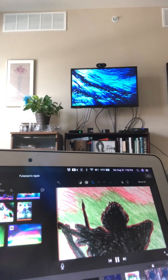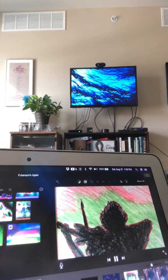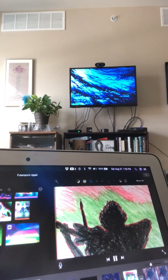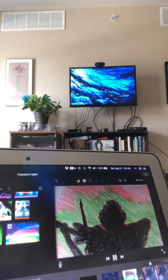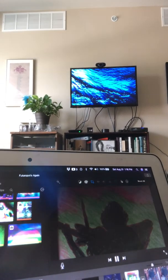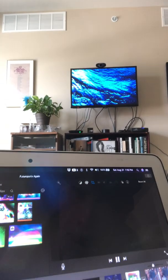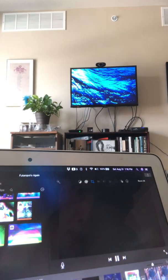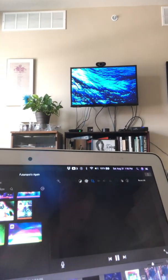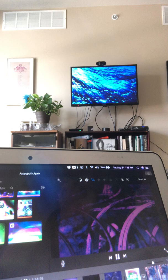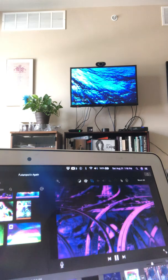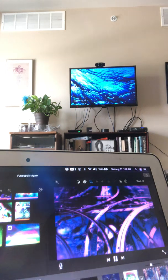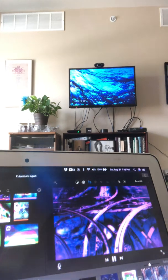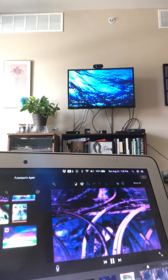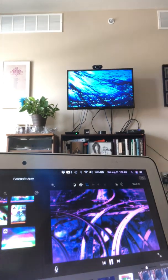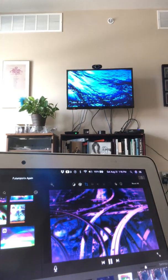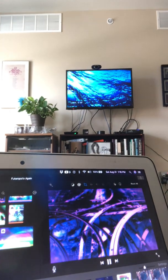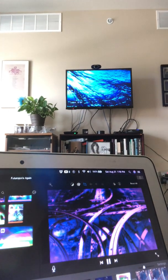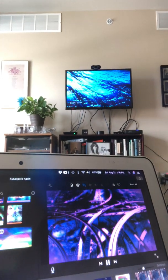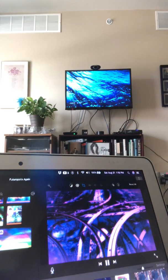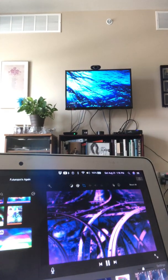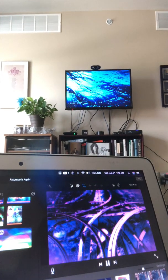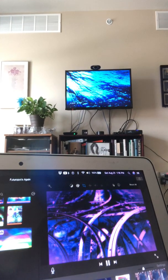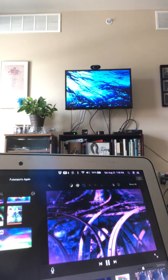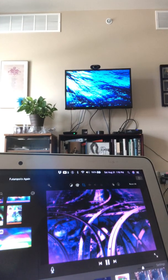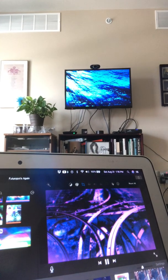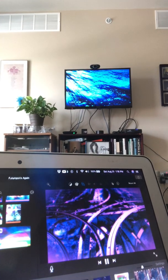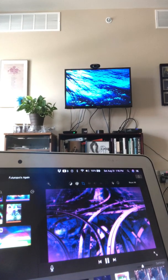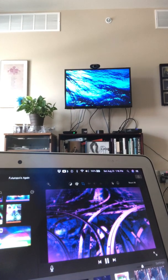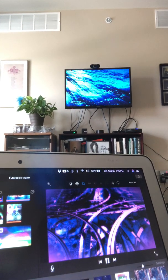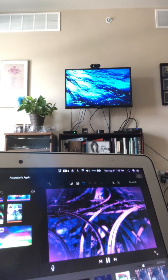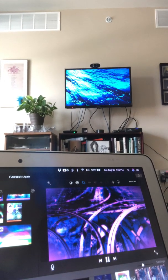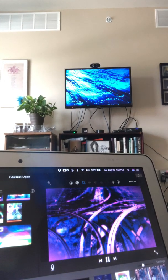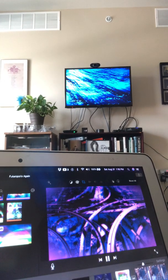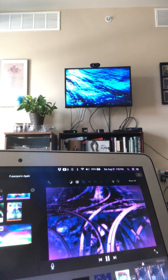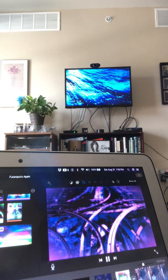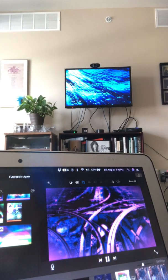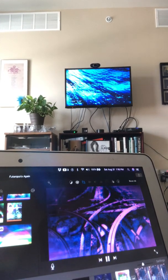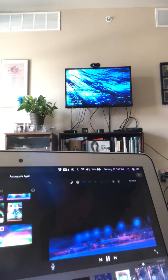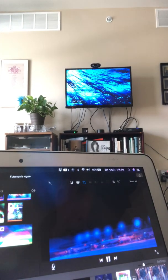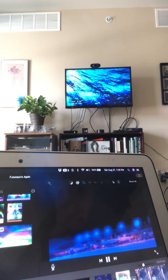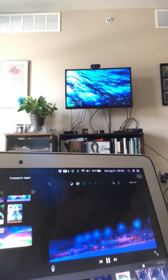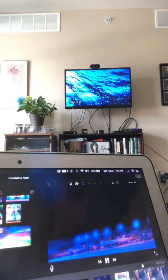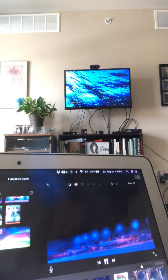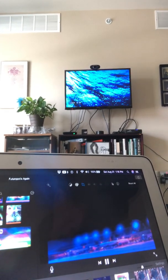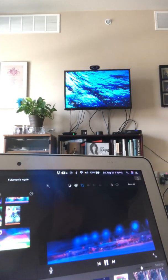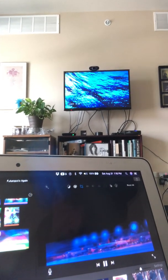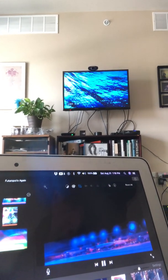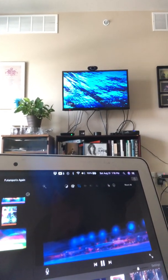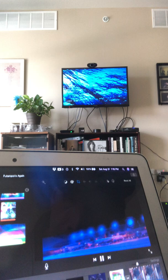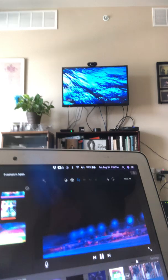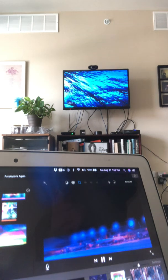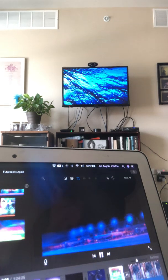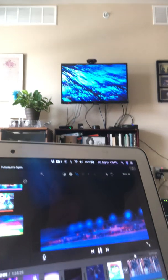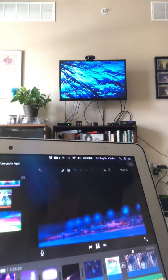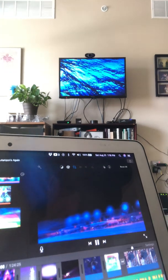Superhighways making you there. Blue airport tarmac rampant light